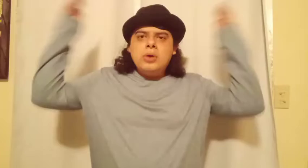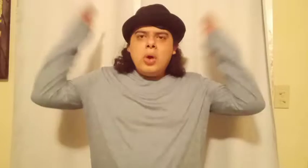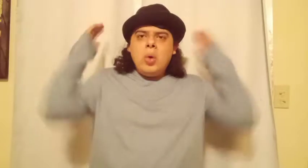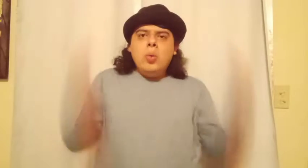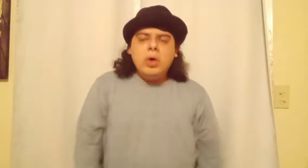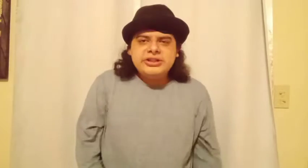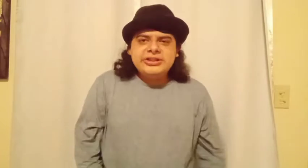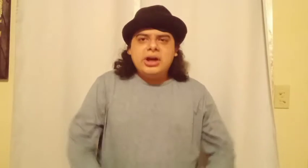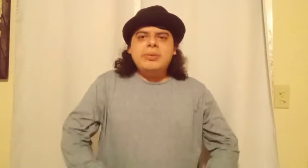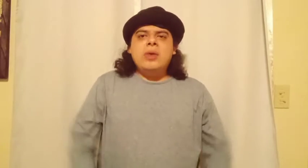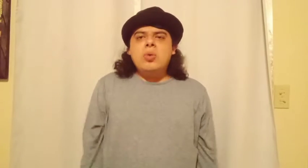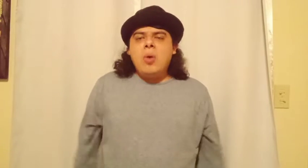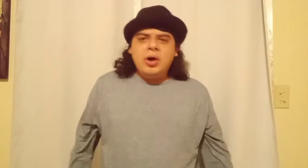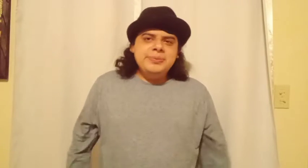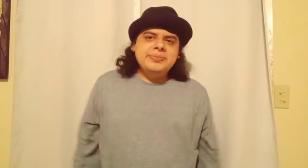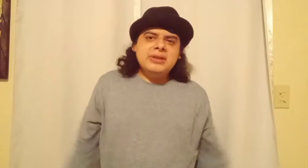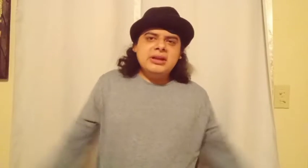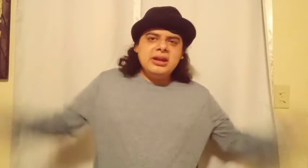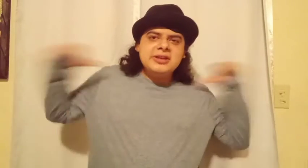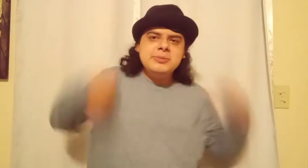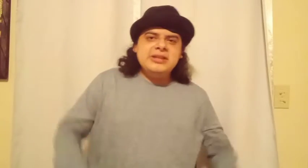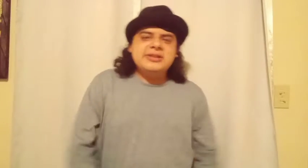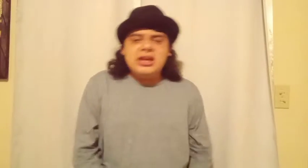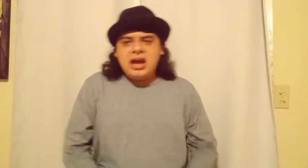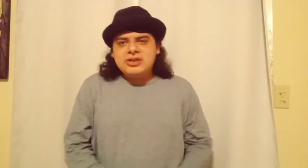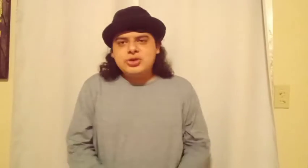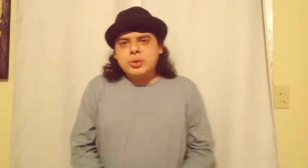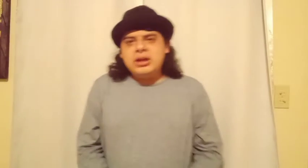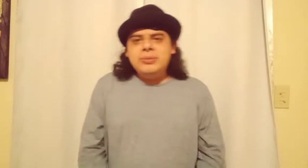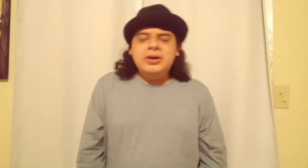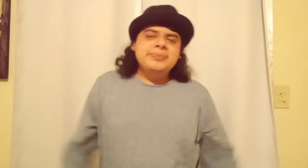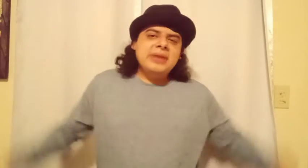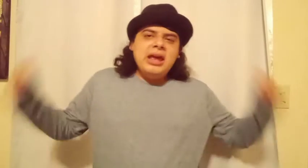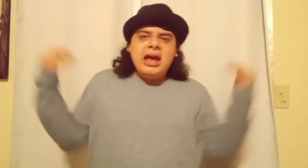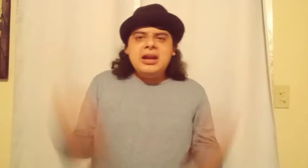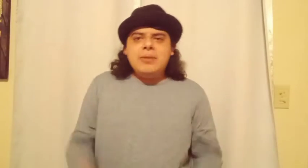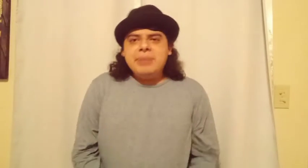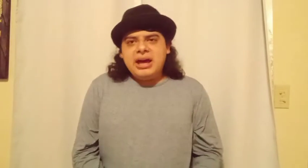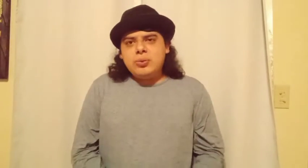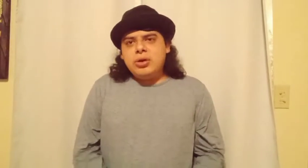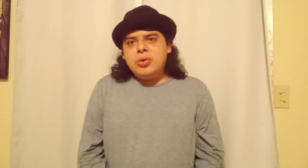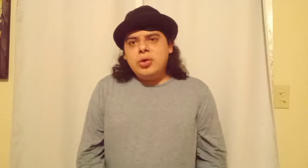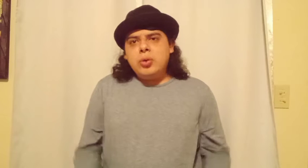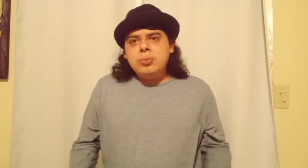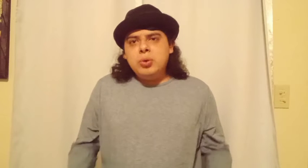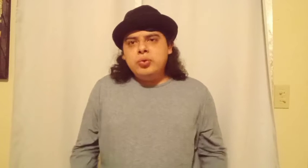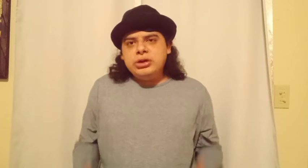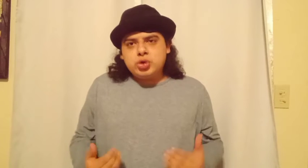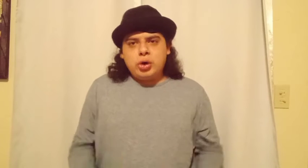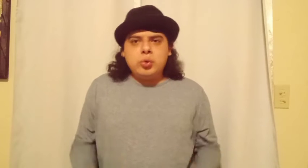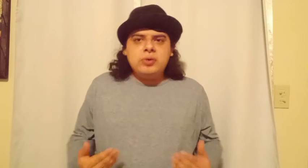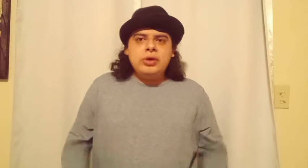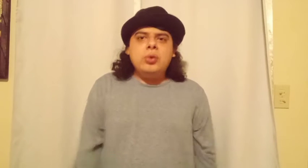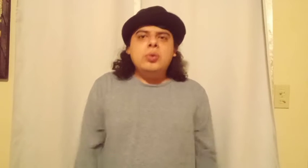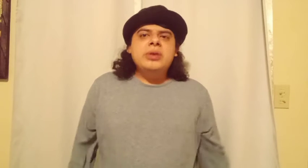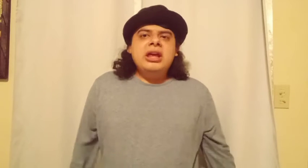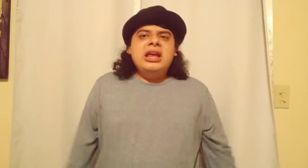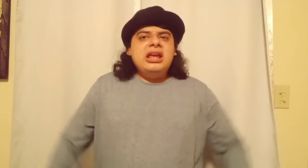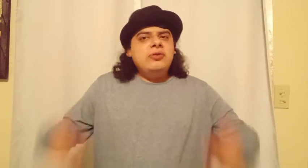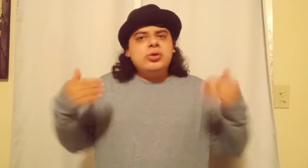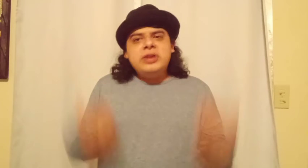What's up everyone? It's me C.N. Sukaima and I'm back with another Movie Trailer Review. And for